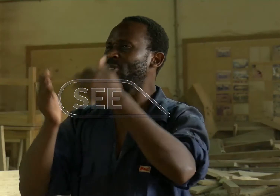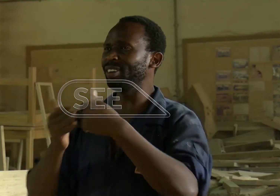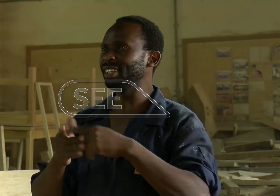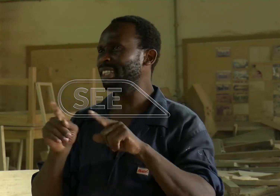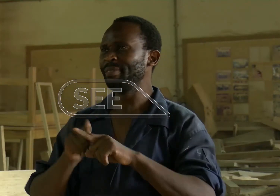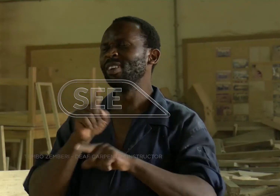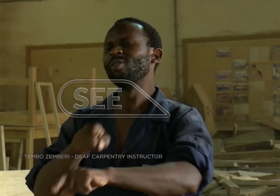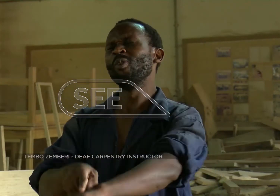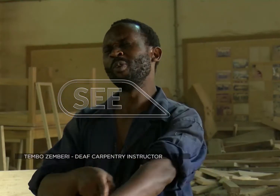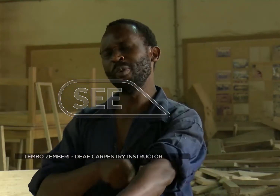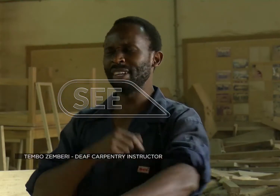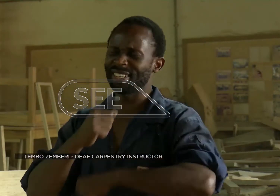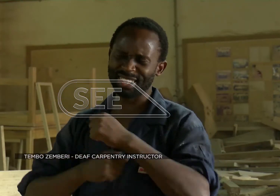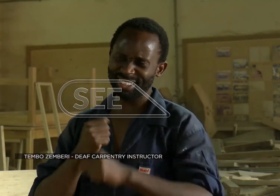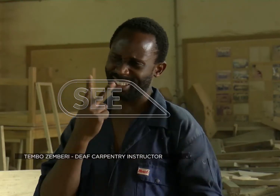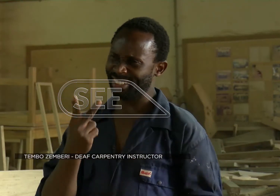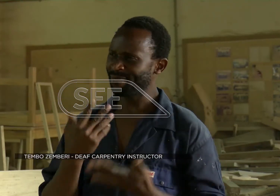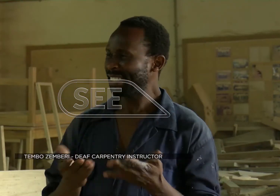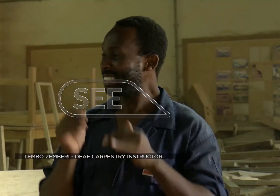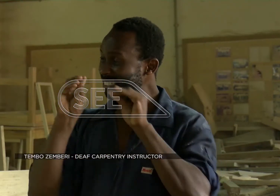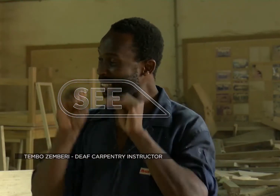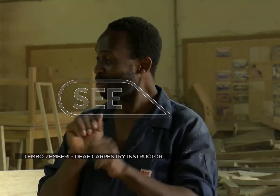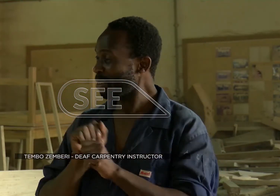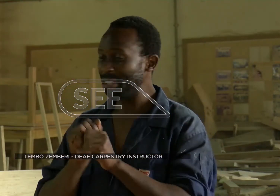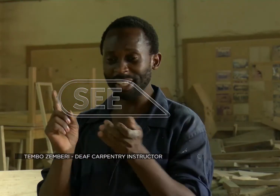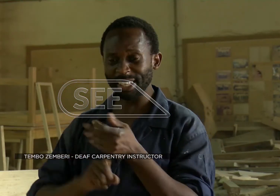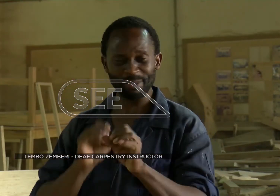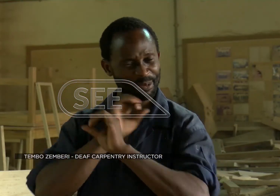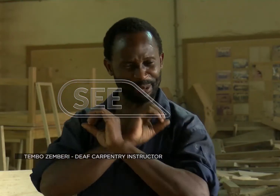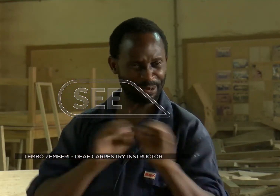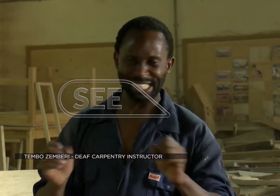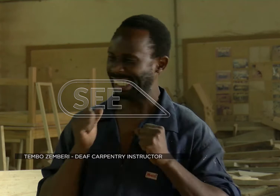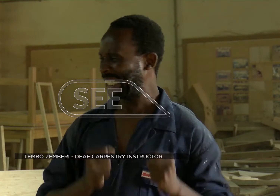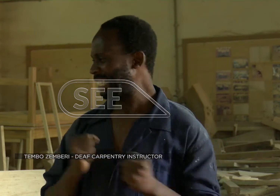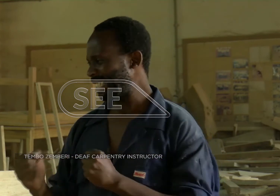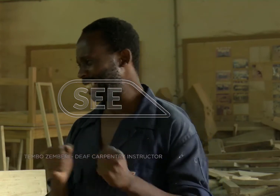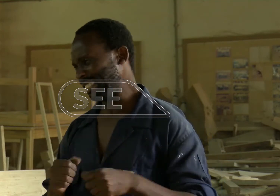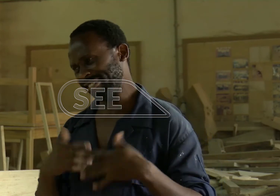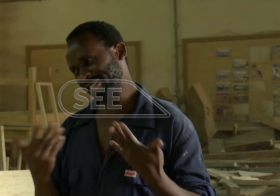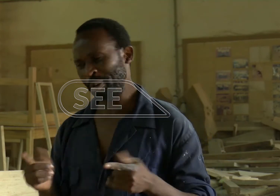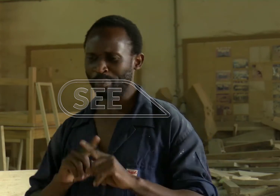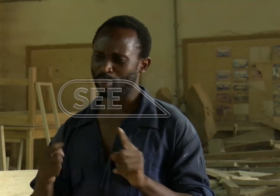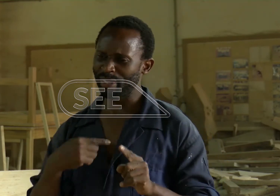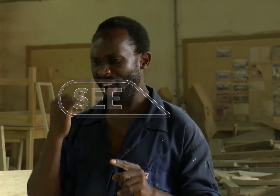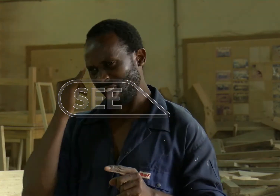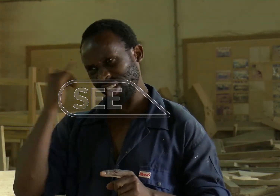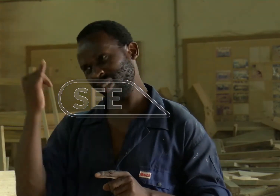Through COVID, COVID-19 really affected us so much in that schools have been closed for a long time and us, the teachers